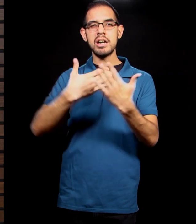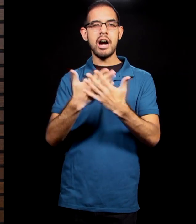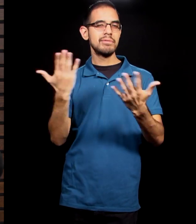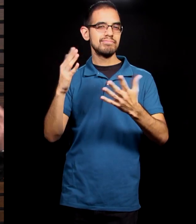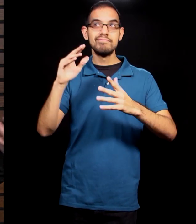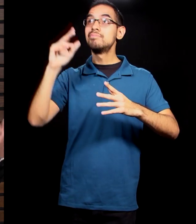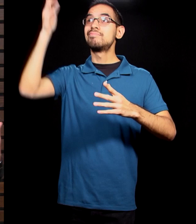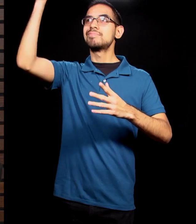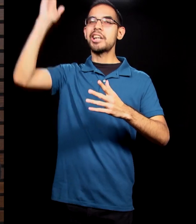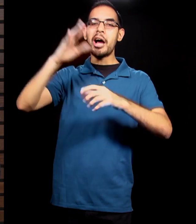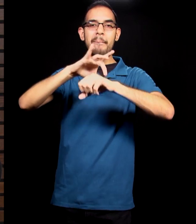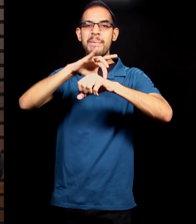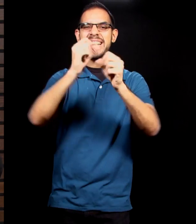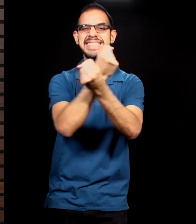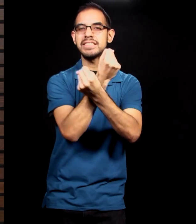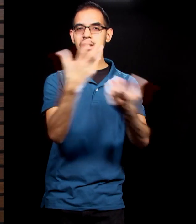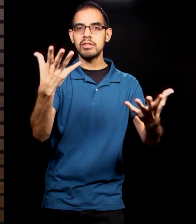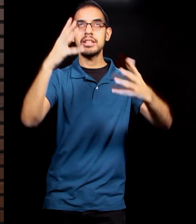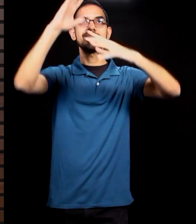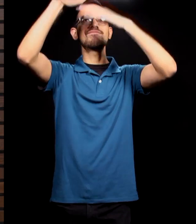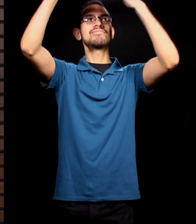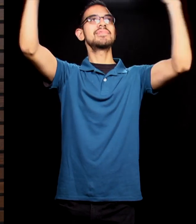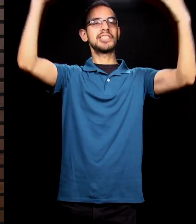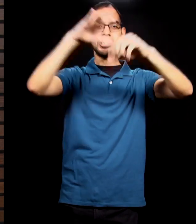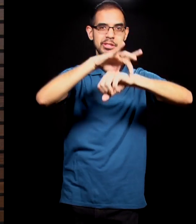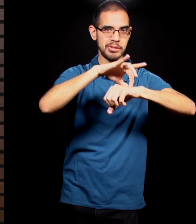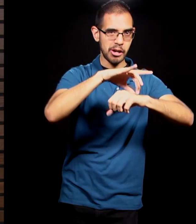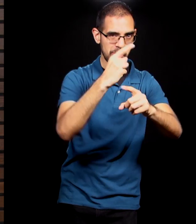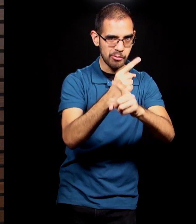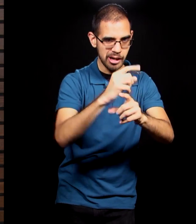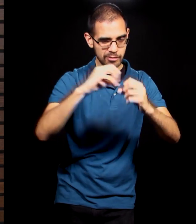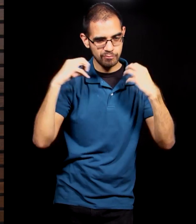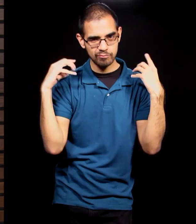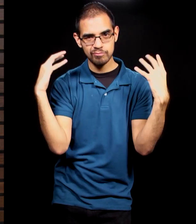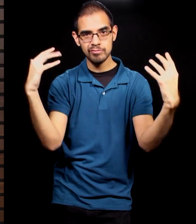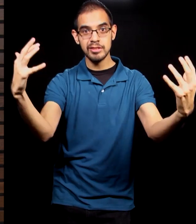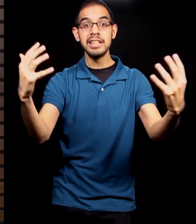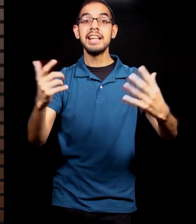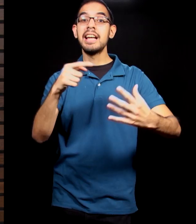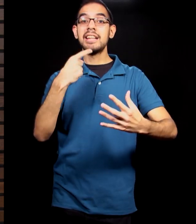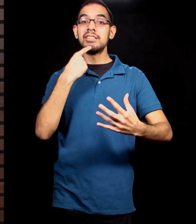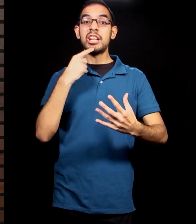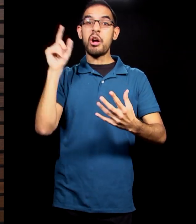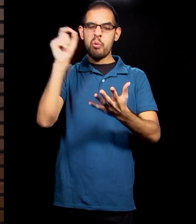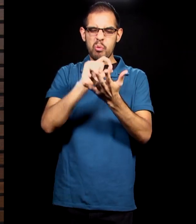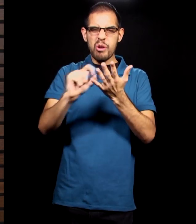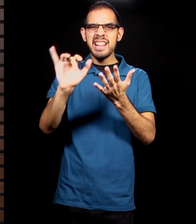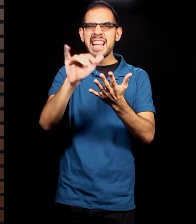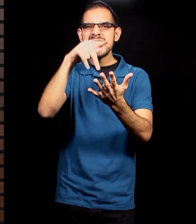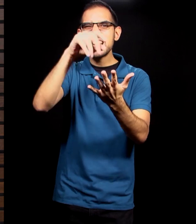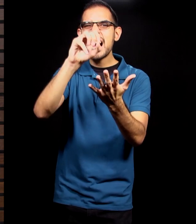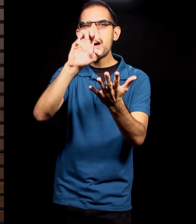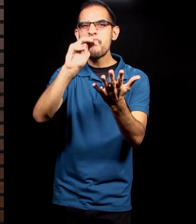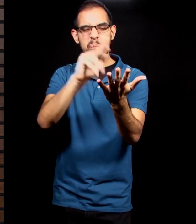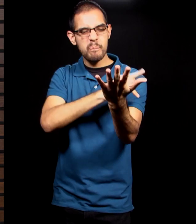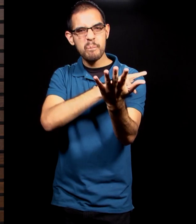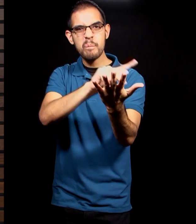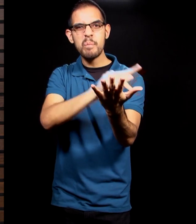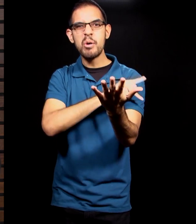everything out of nothing. And really a lot of chapter 1 reads like a poem. There's a meter to it. It's evening and morning and he